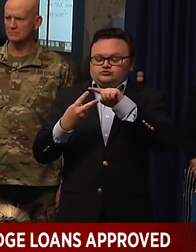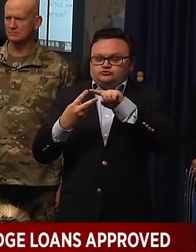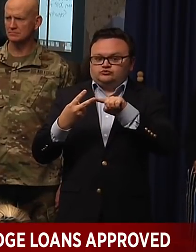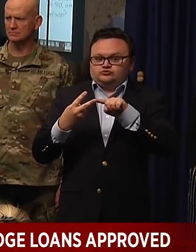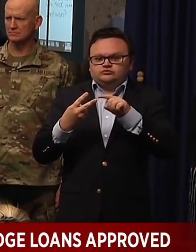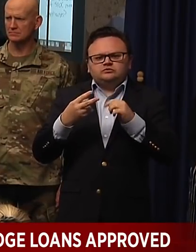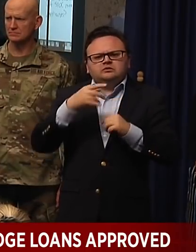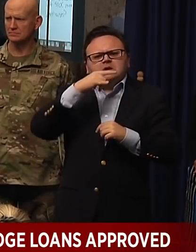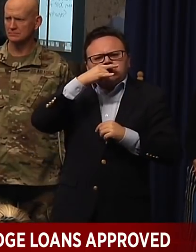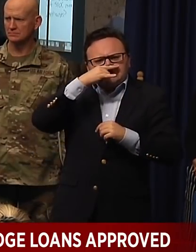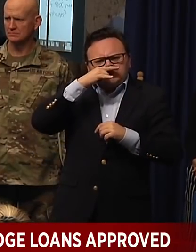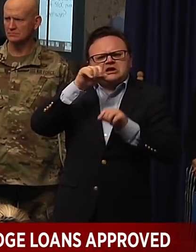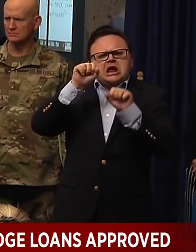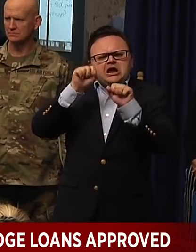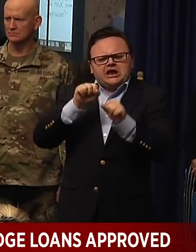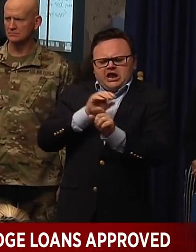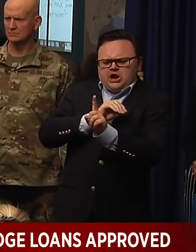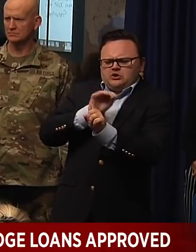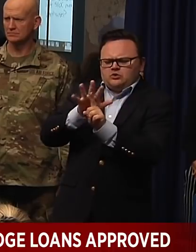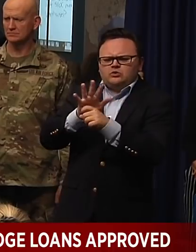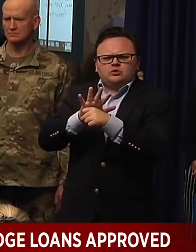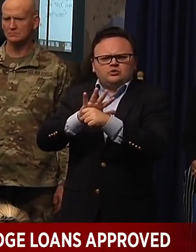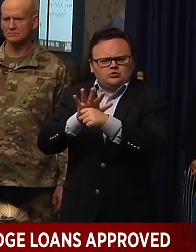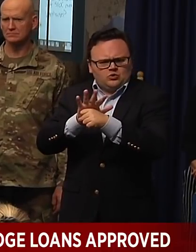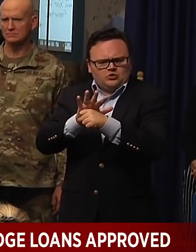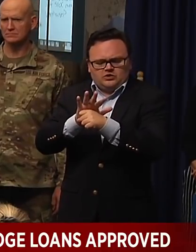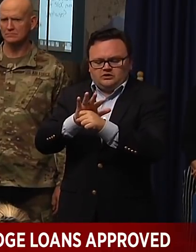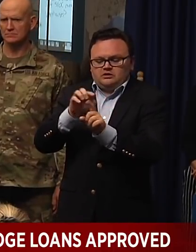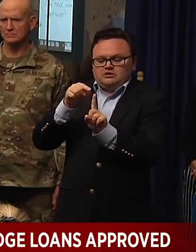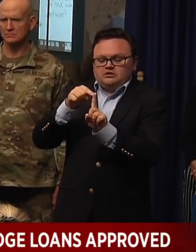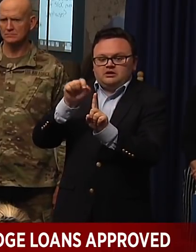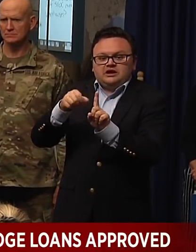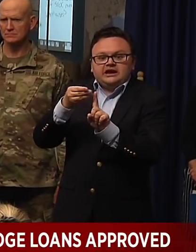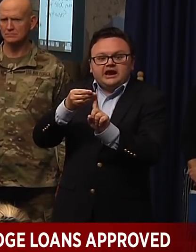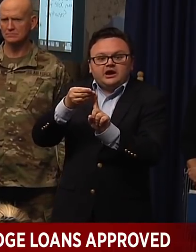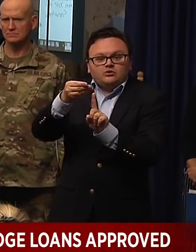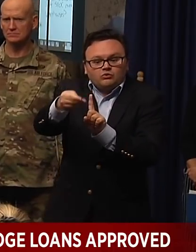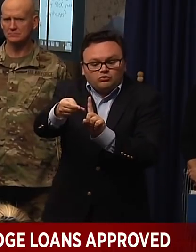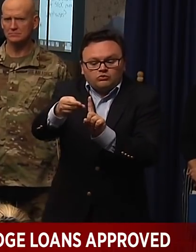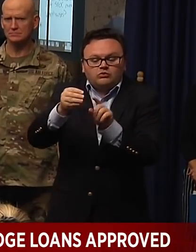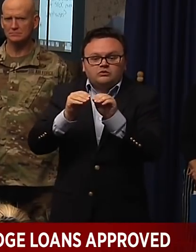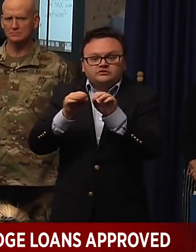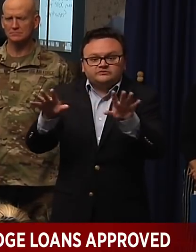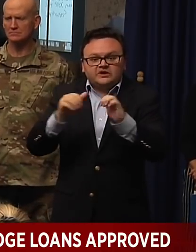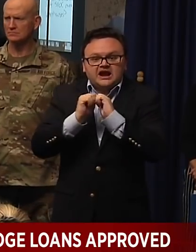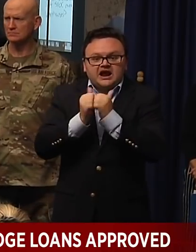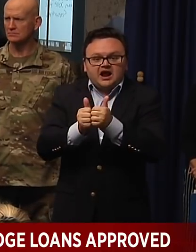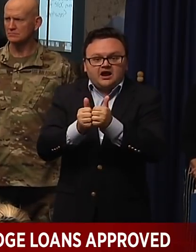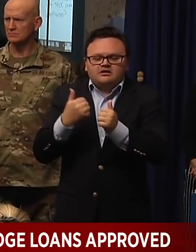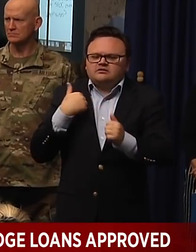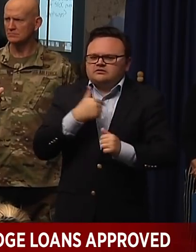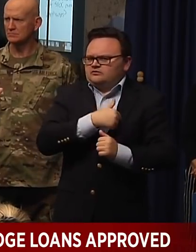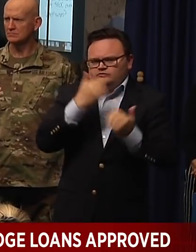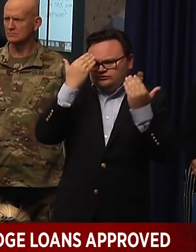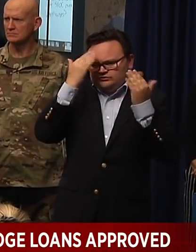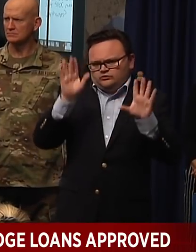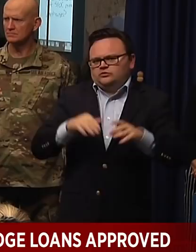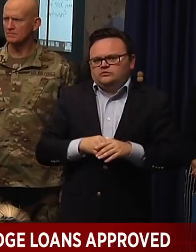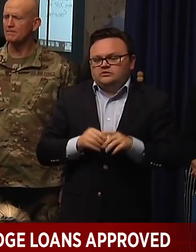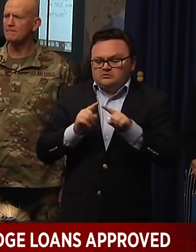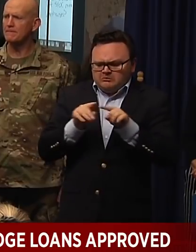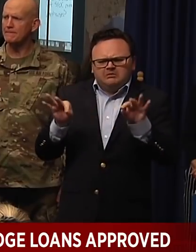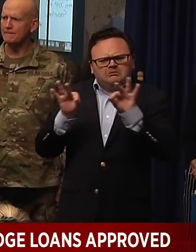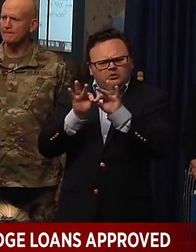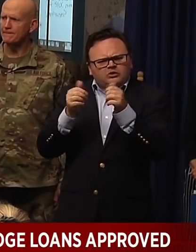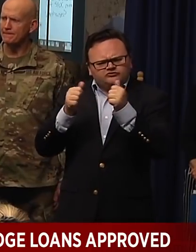a small child. It's not clear whether the kid can transmit it or not or how contagious they are or anything like that. But that's kind of an important